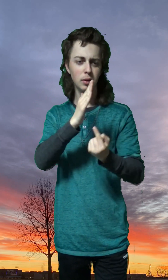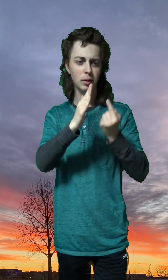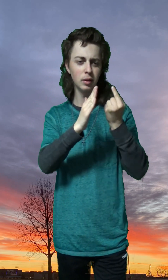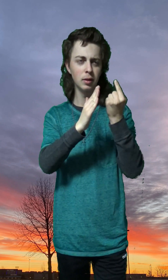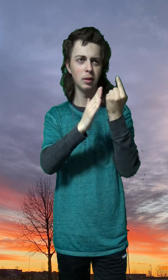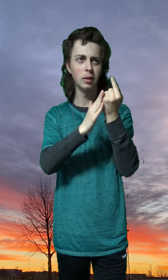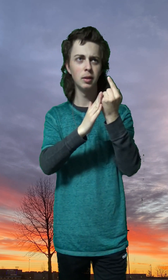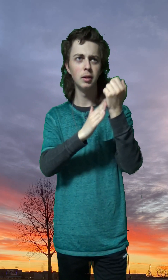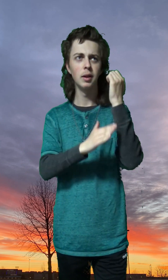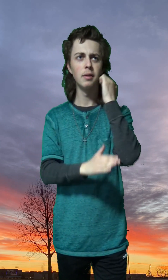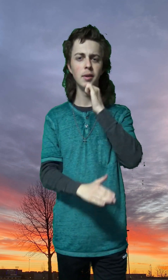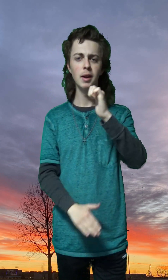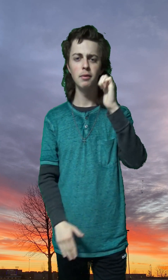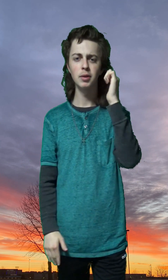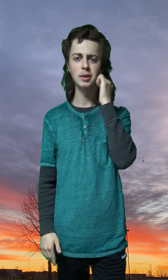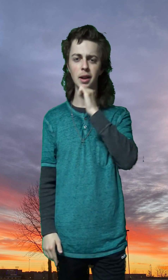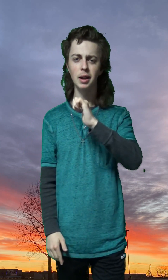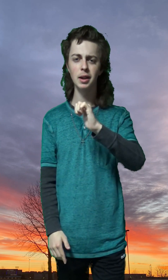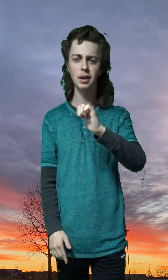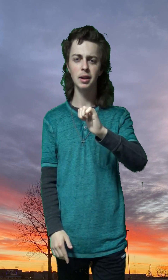Of every day